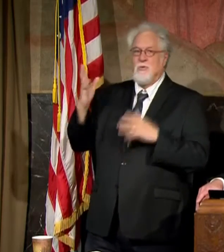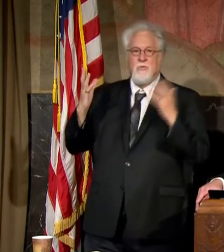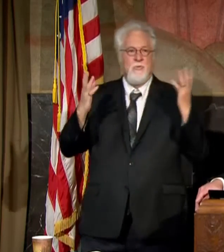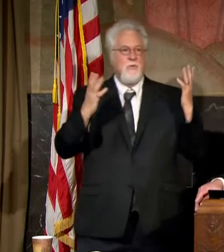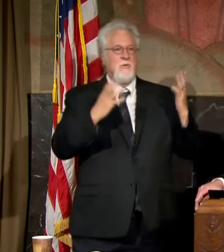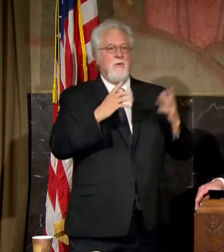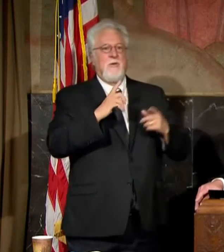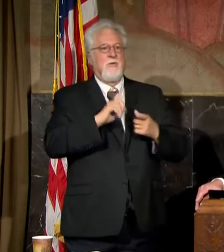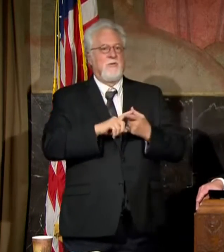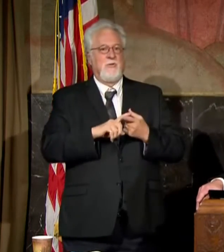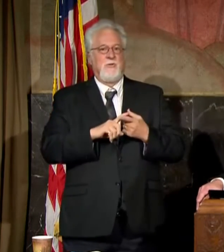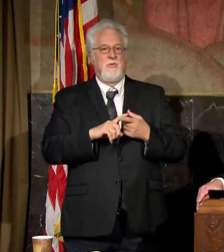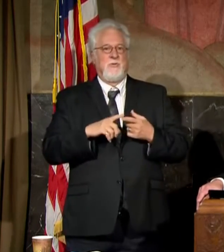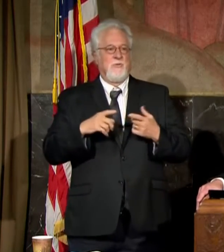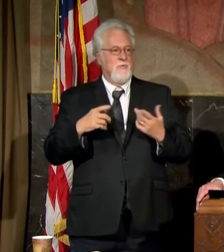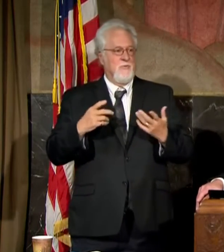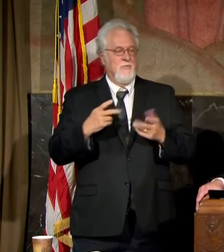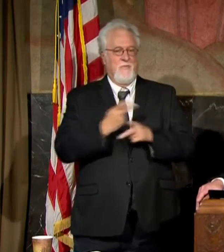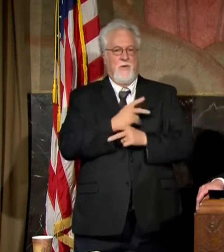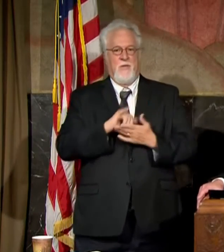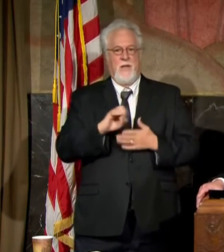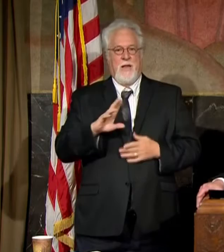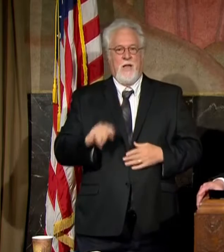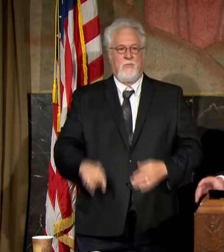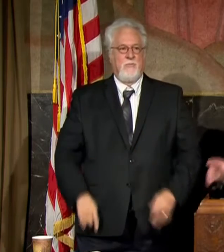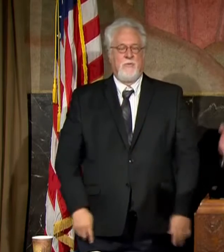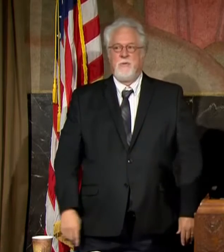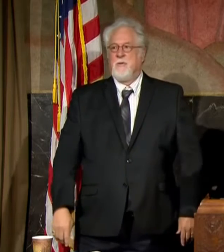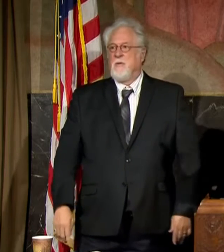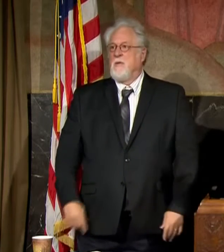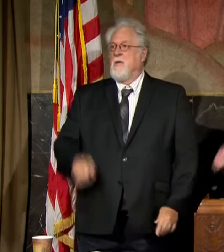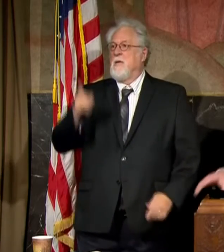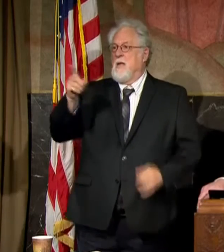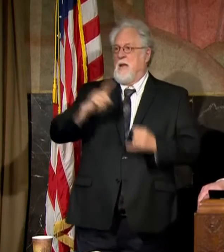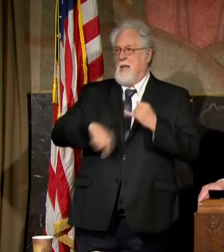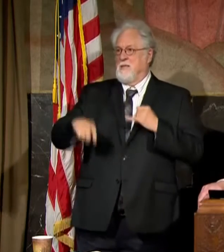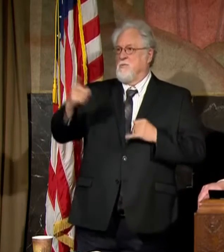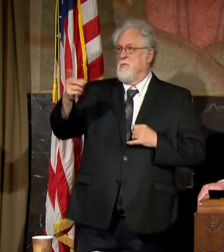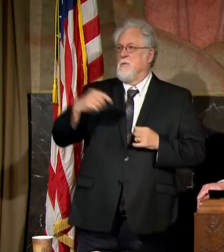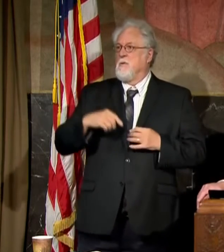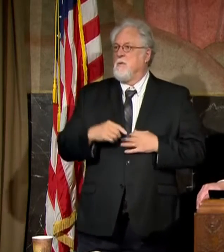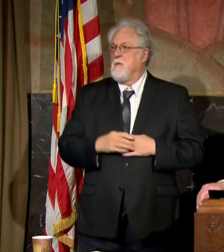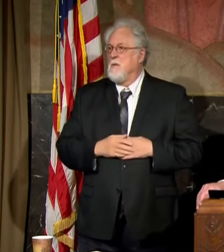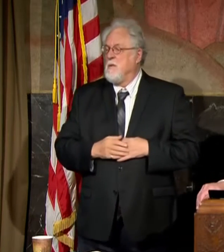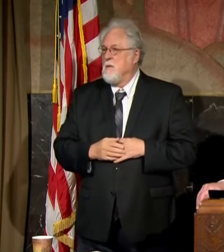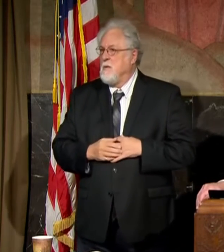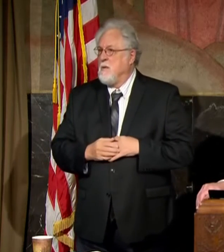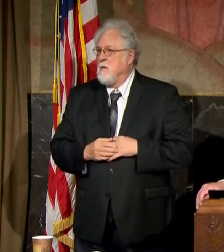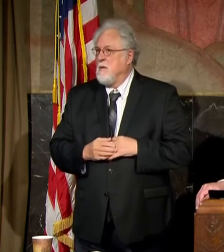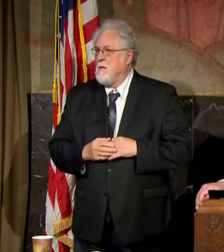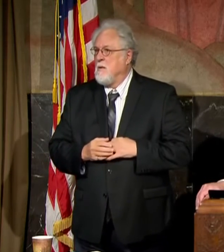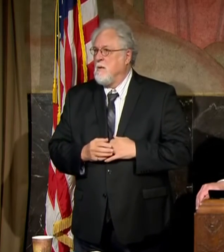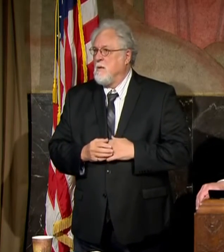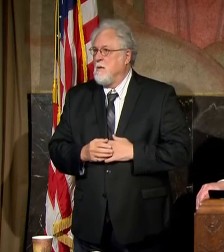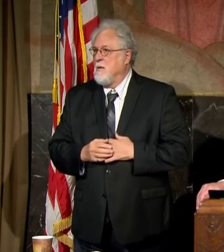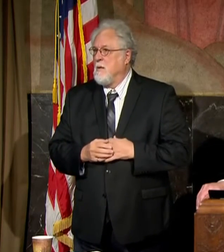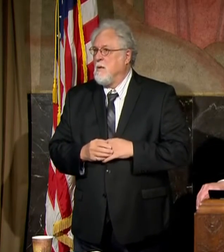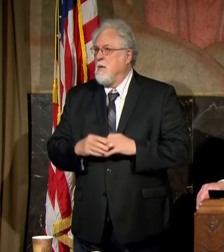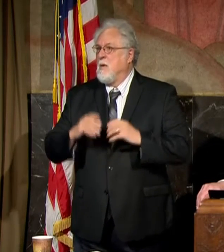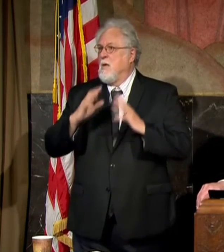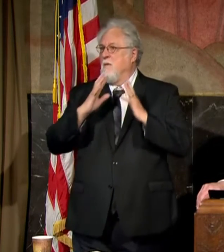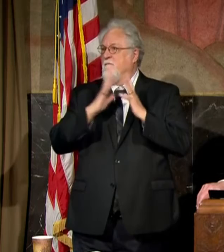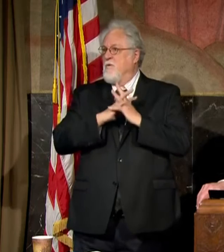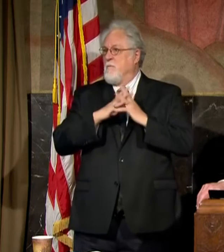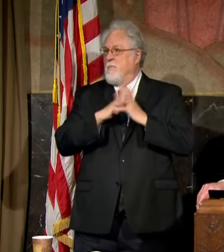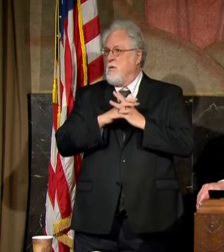in order to figure any of that out. Yes, sir, this will be the last question. Going off, staying on the topic of football, obviously